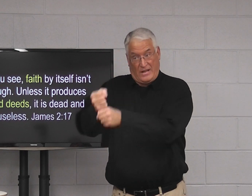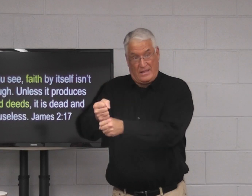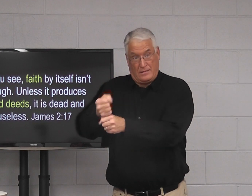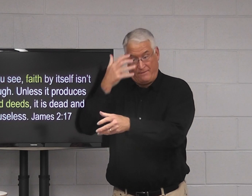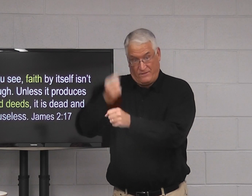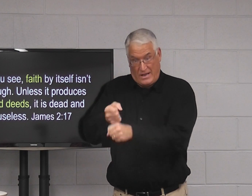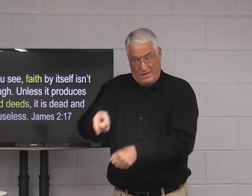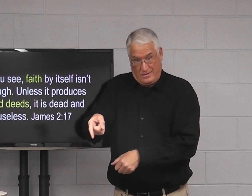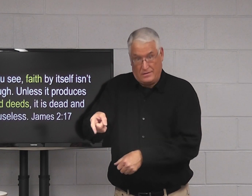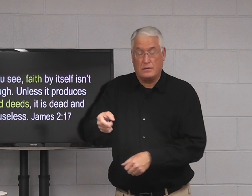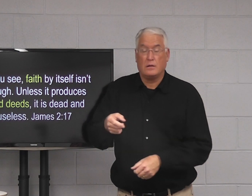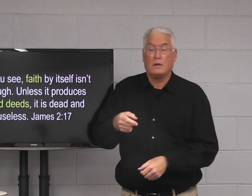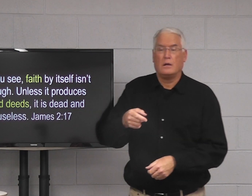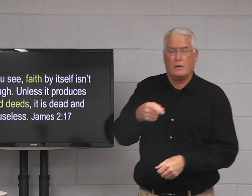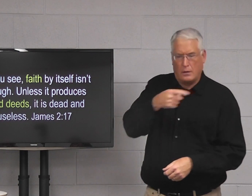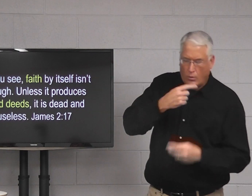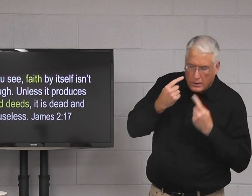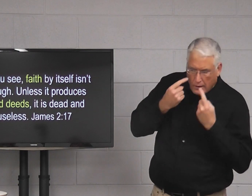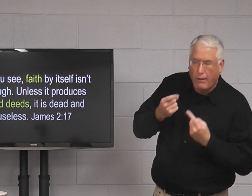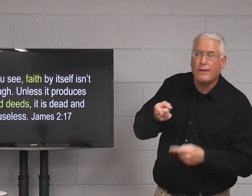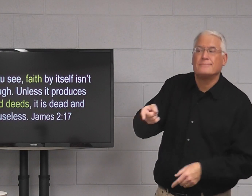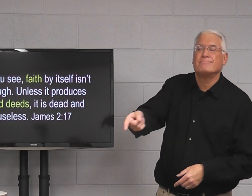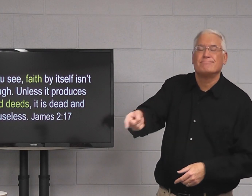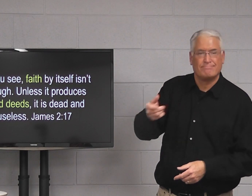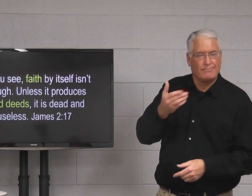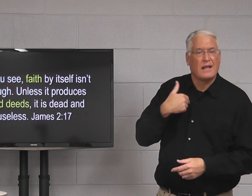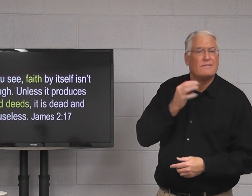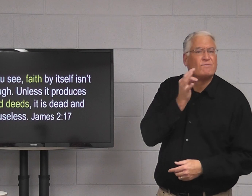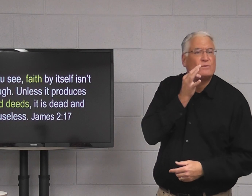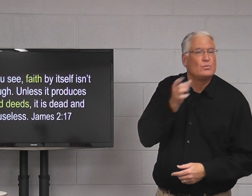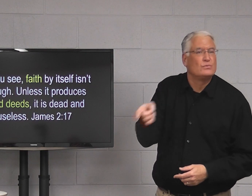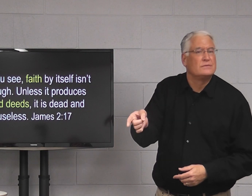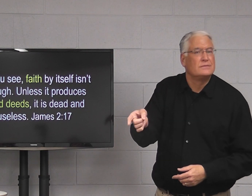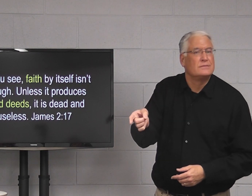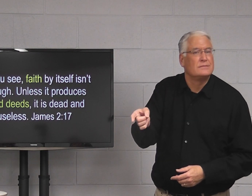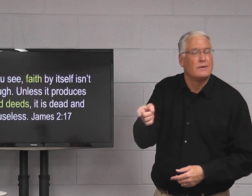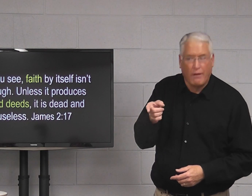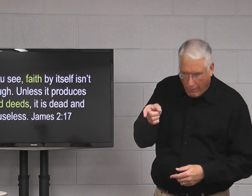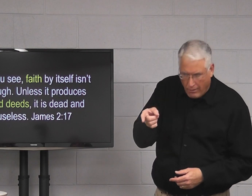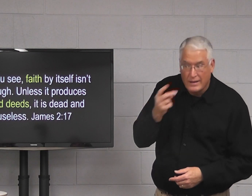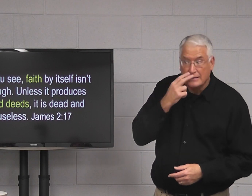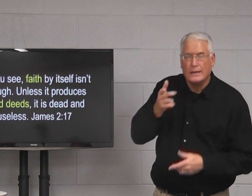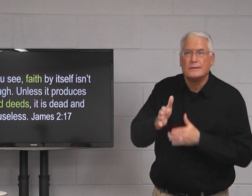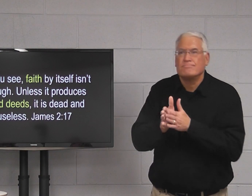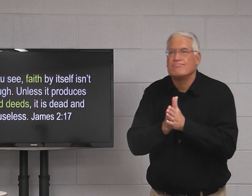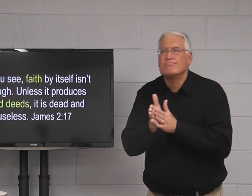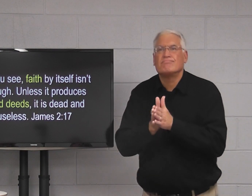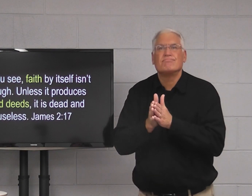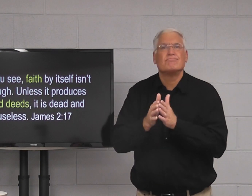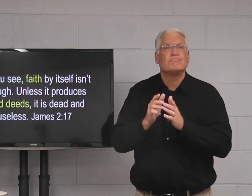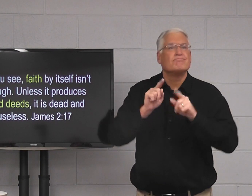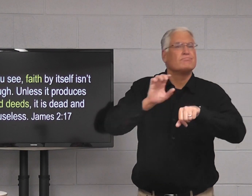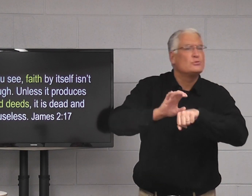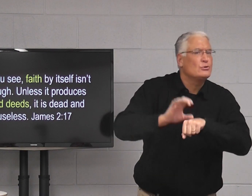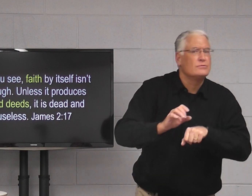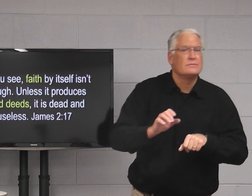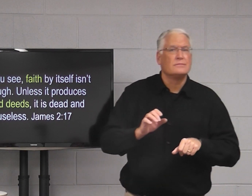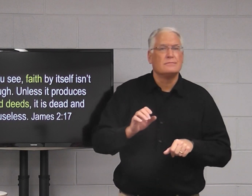before others. So faith shows that we have fruits and